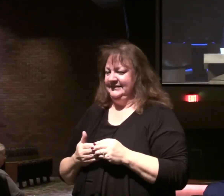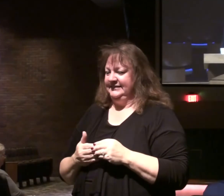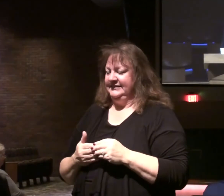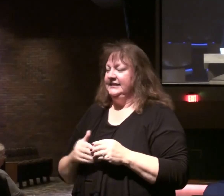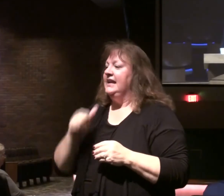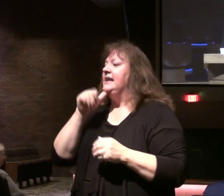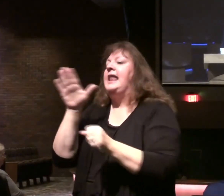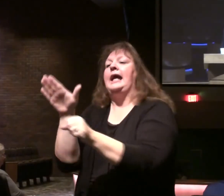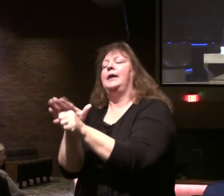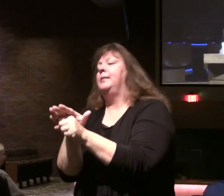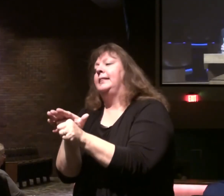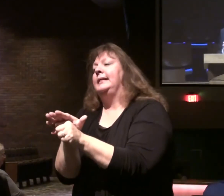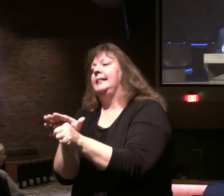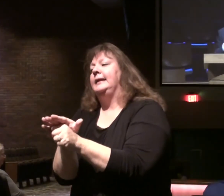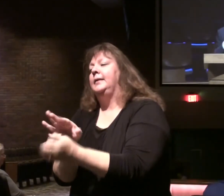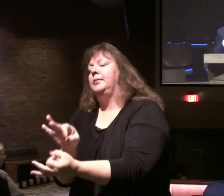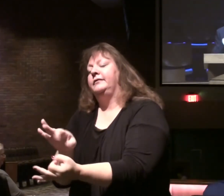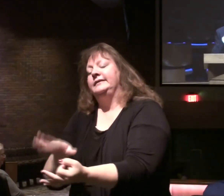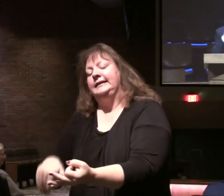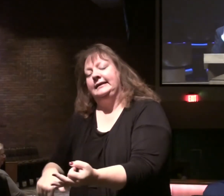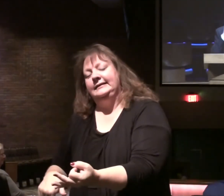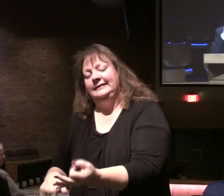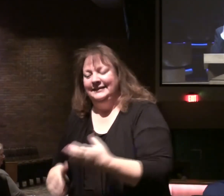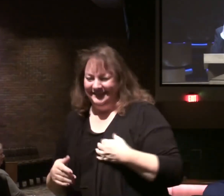Not completely perfected.